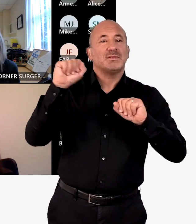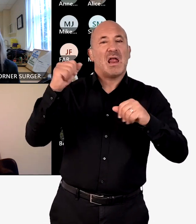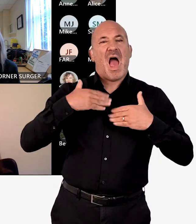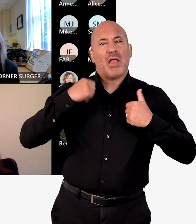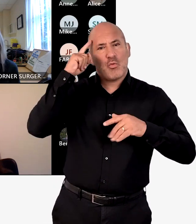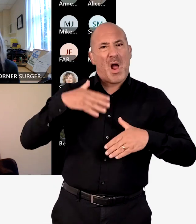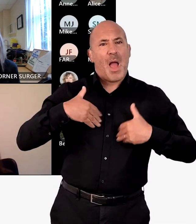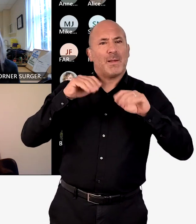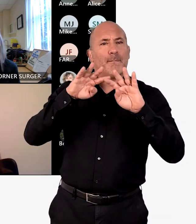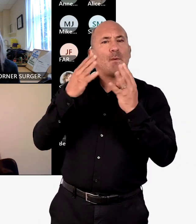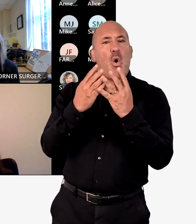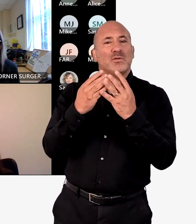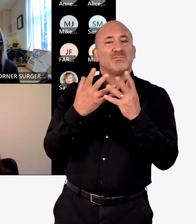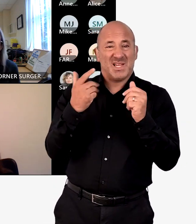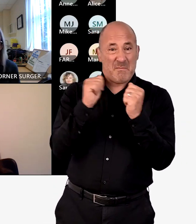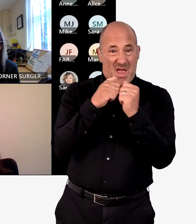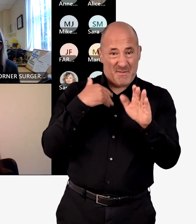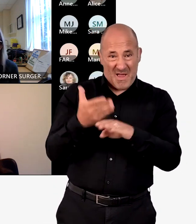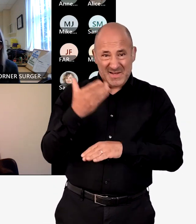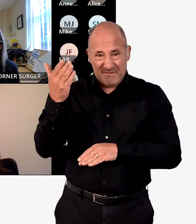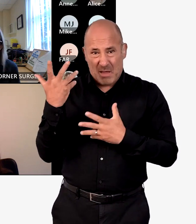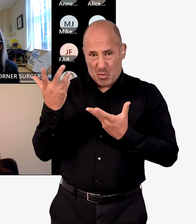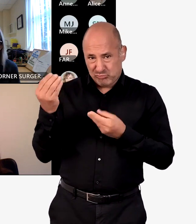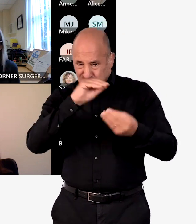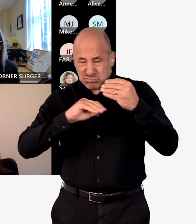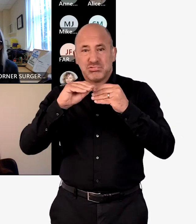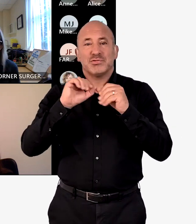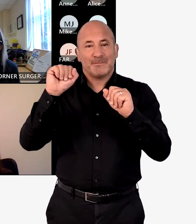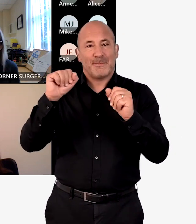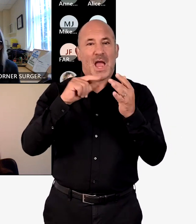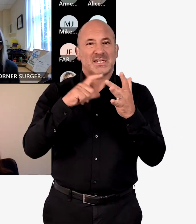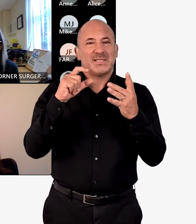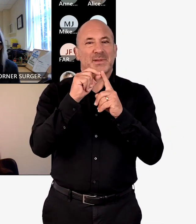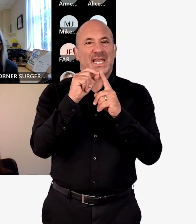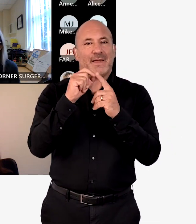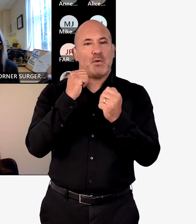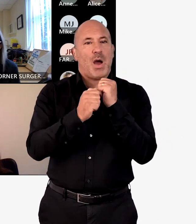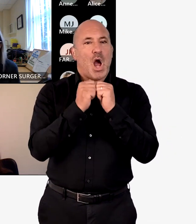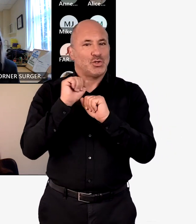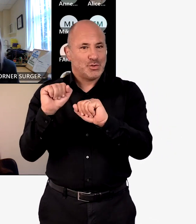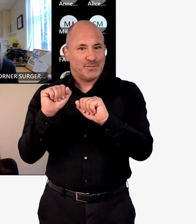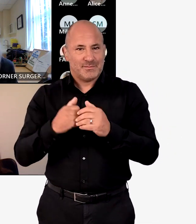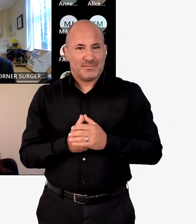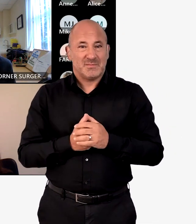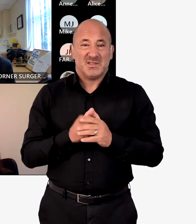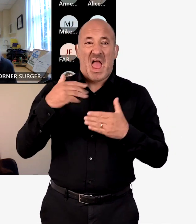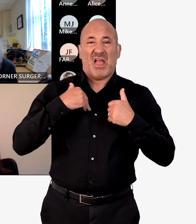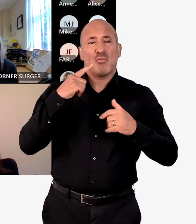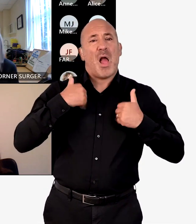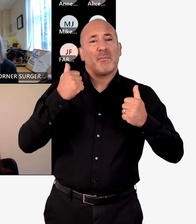Croydon's Health and Well-Being Board received that paper and are developing the integrated care partnership in March and